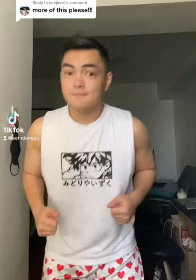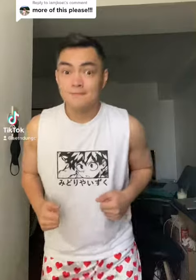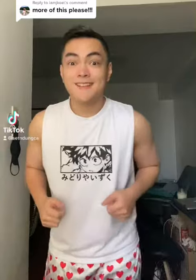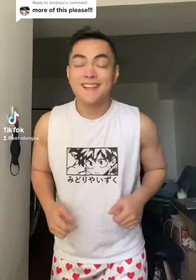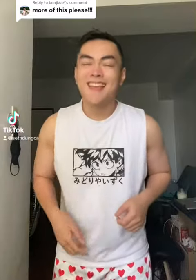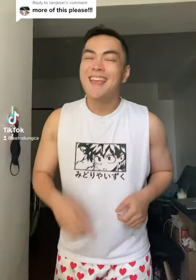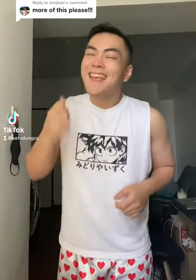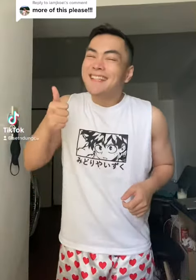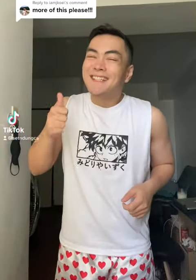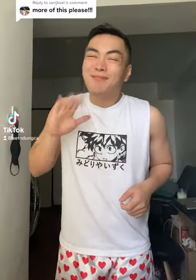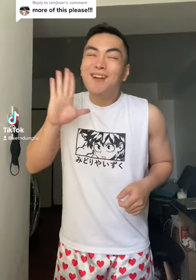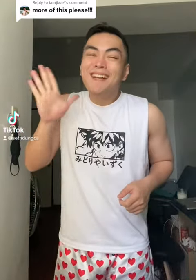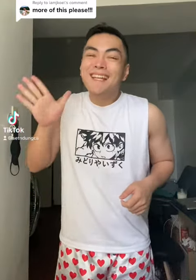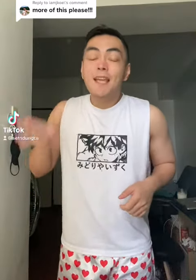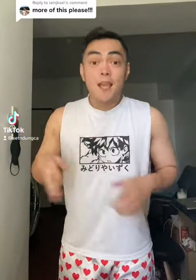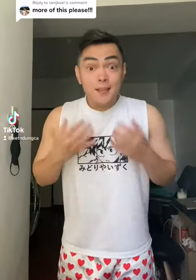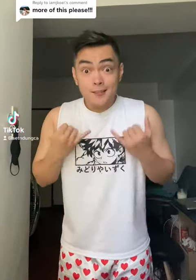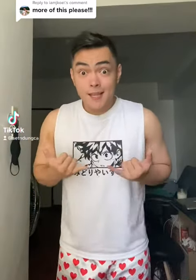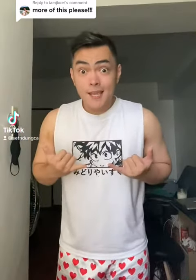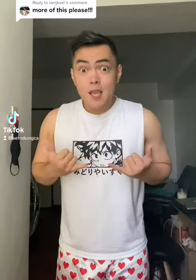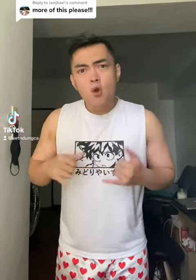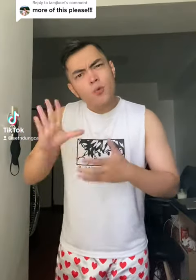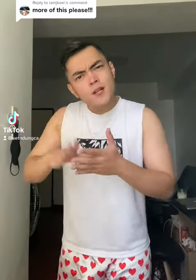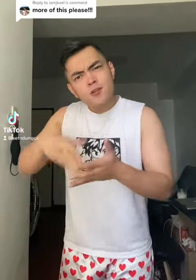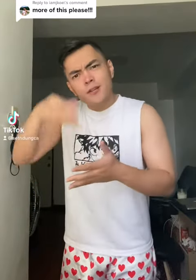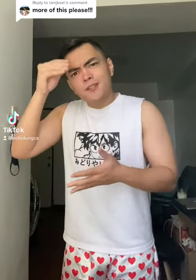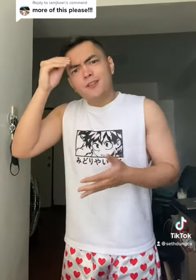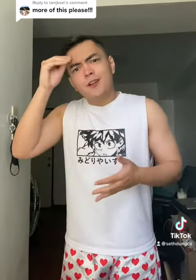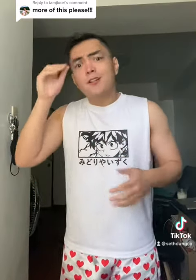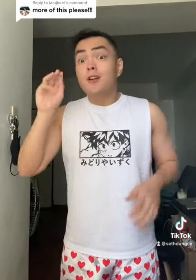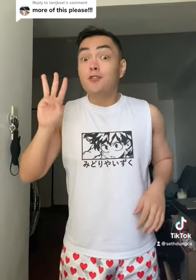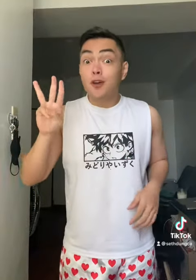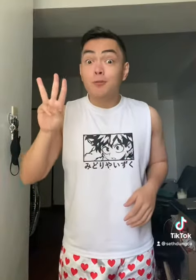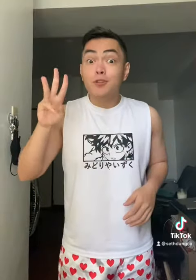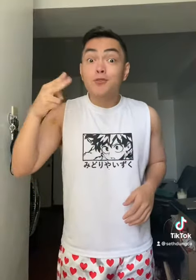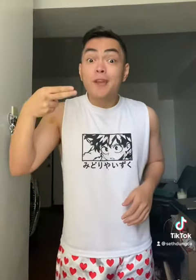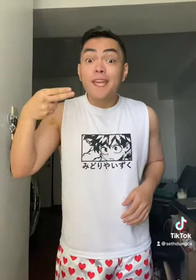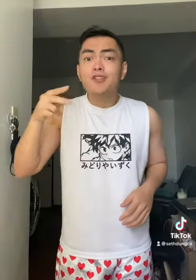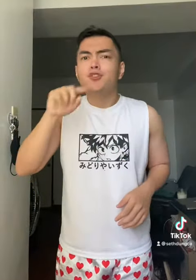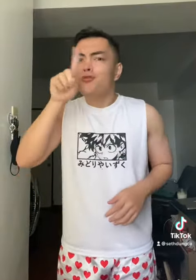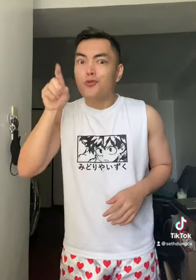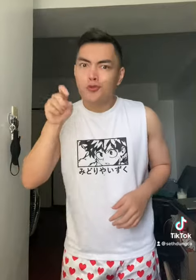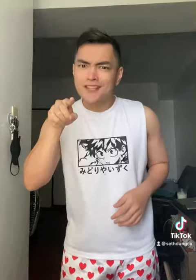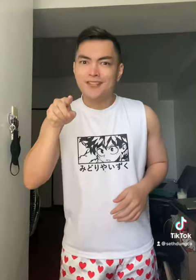Good morning! Today we're going to learn WH questions.